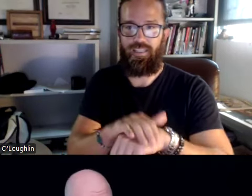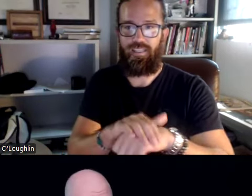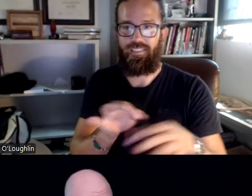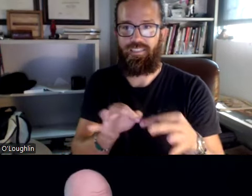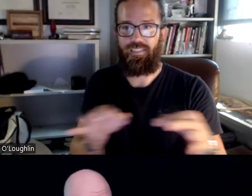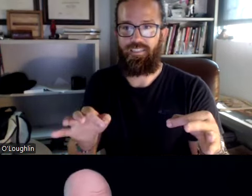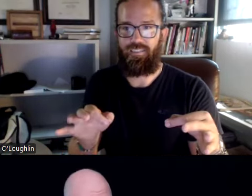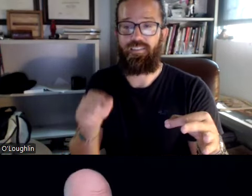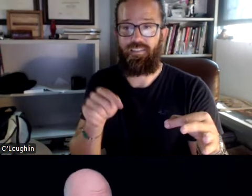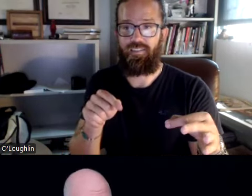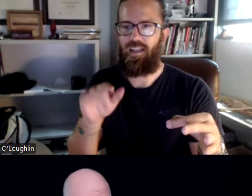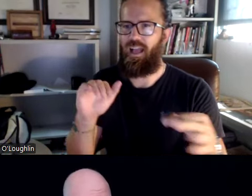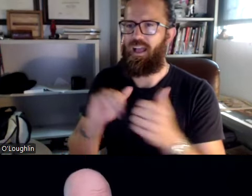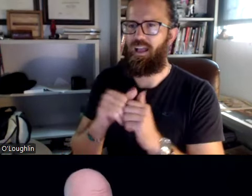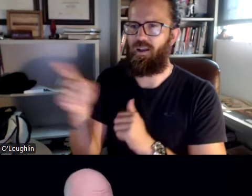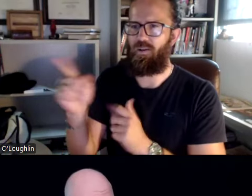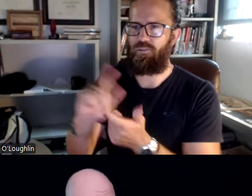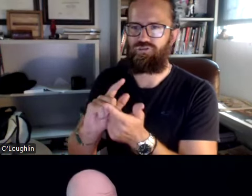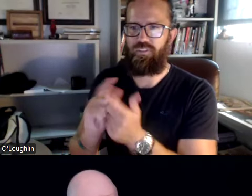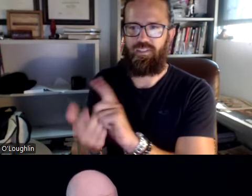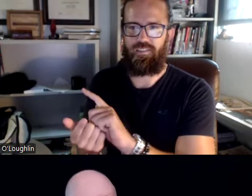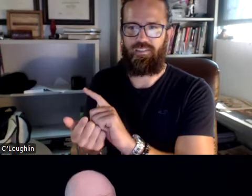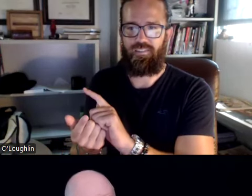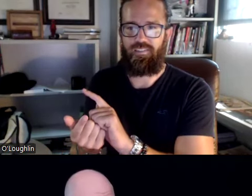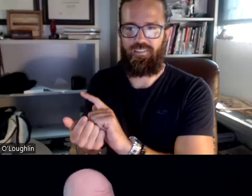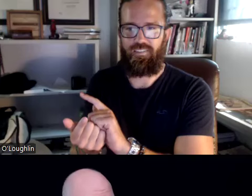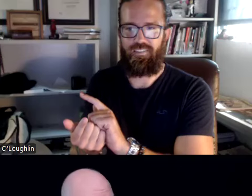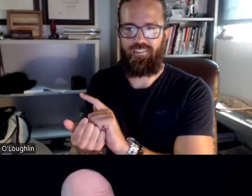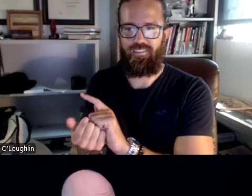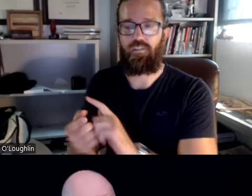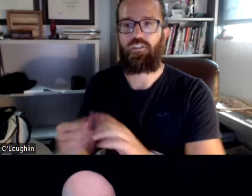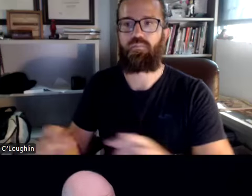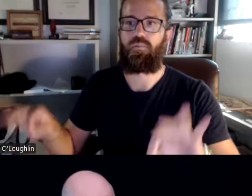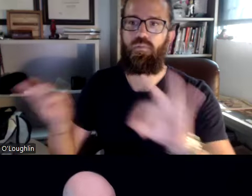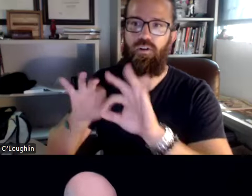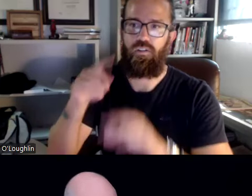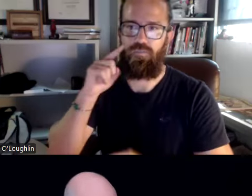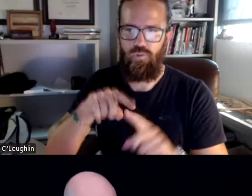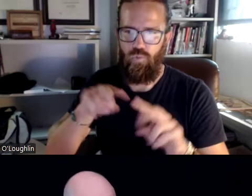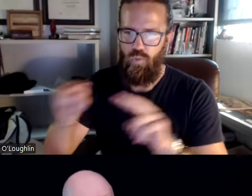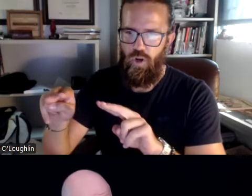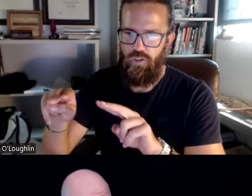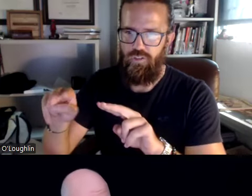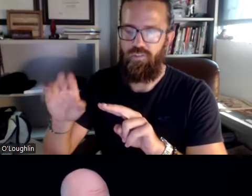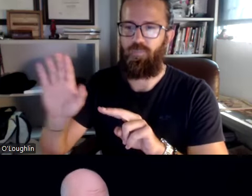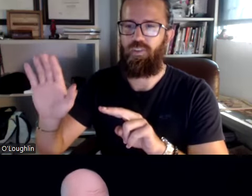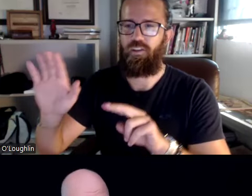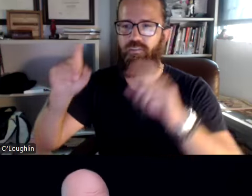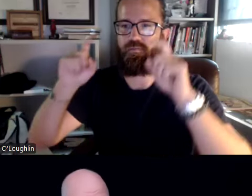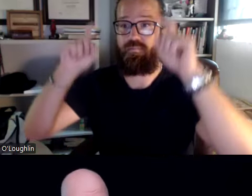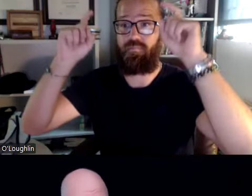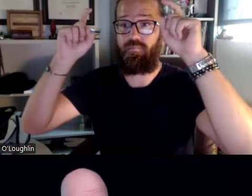that person uses, say, English and then translates that into sign language. And that's a